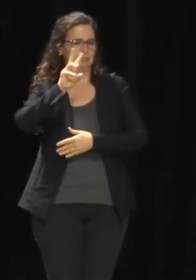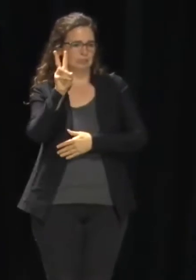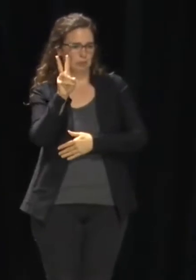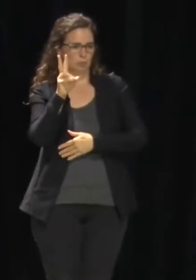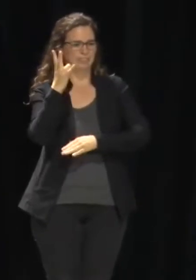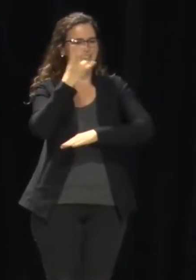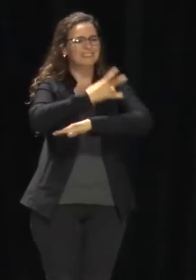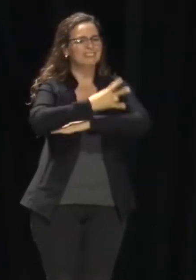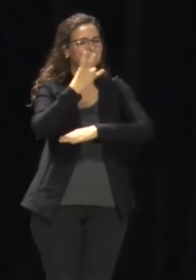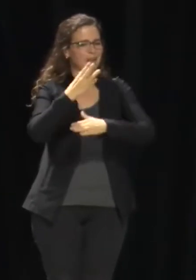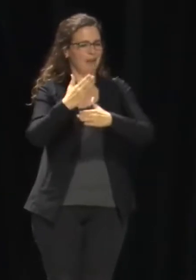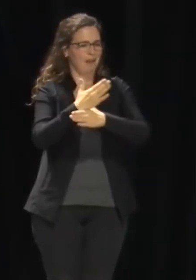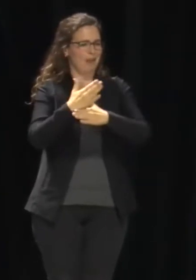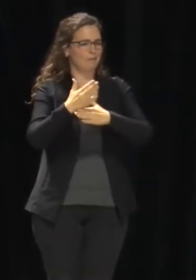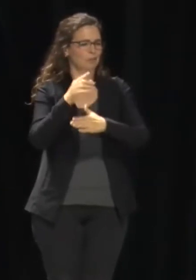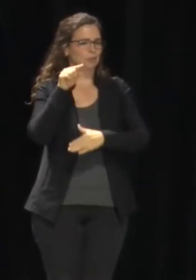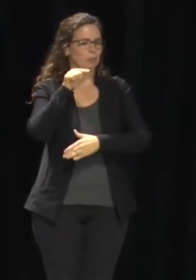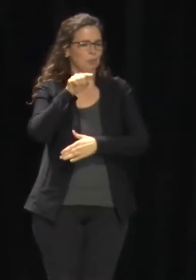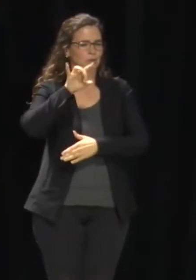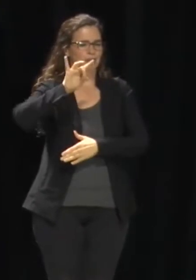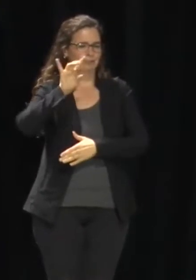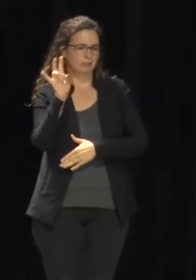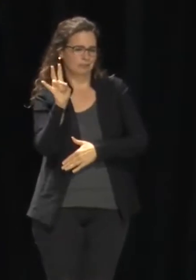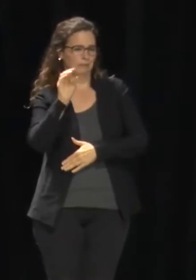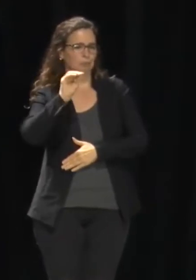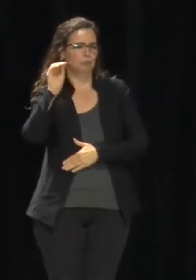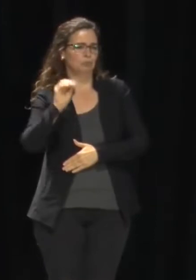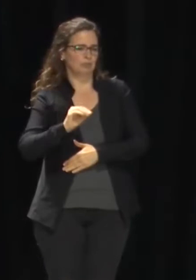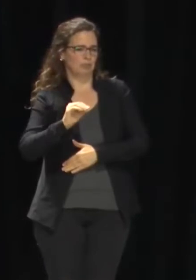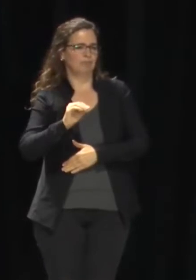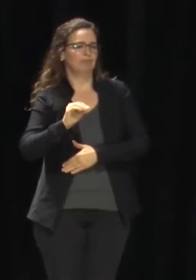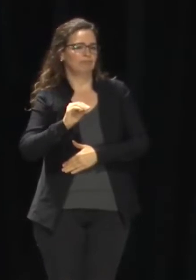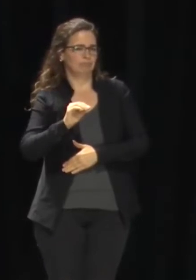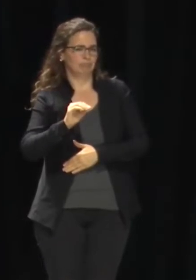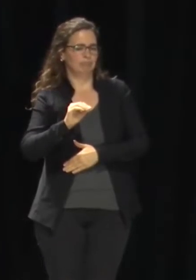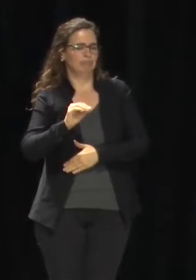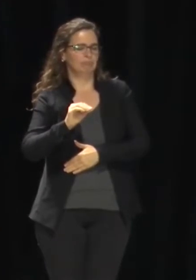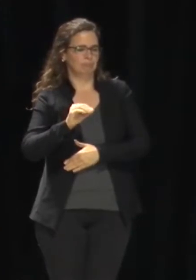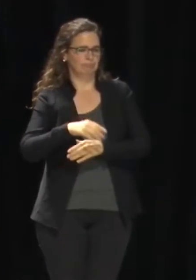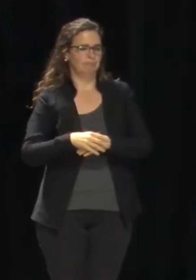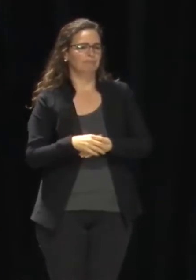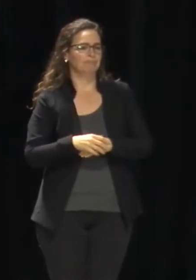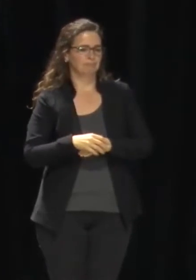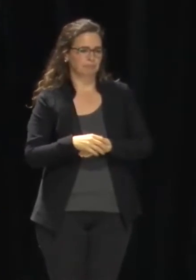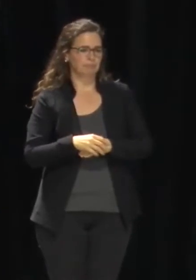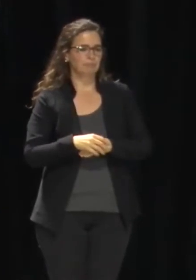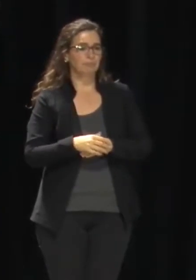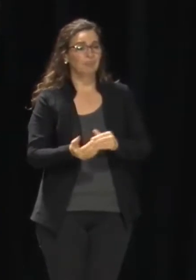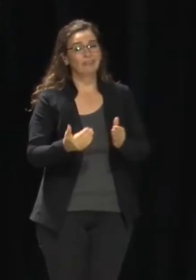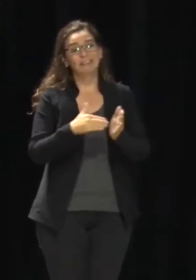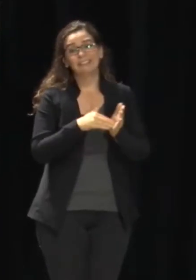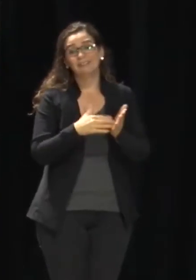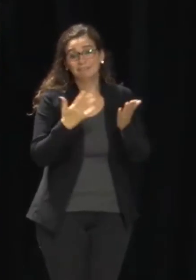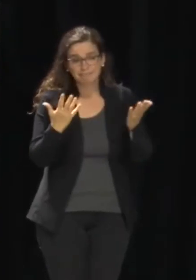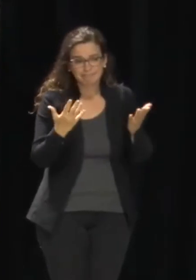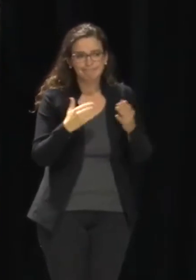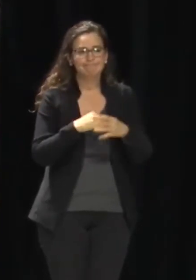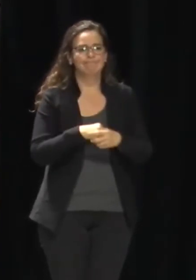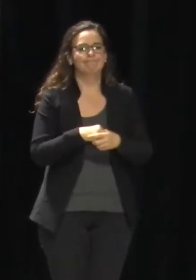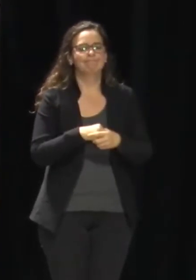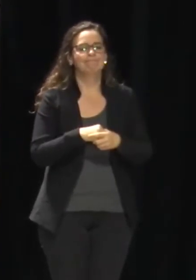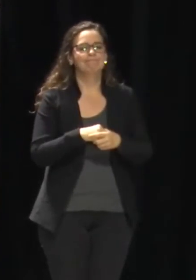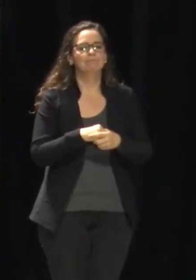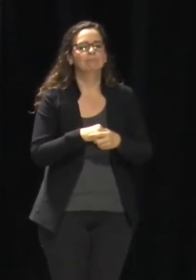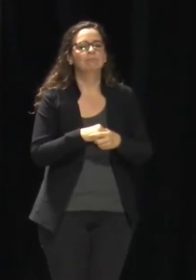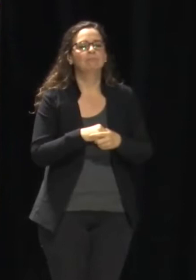for diagnostic tests is 0.87. Again, at times, our data will be